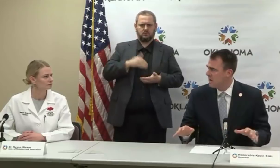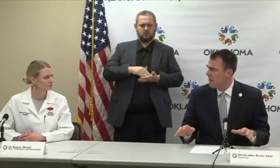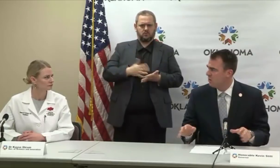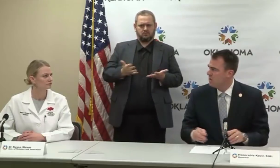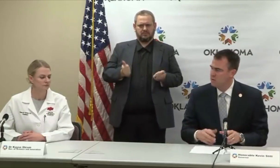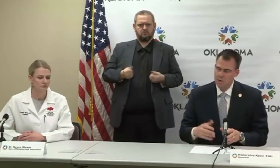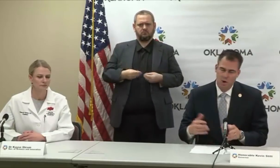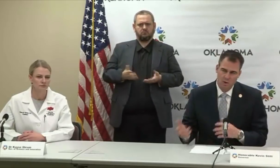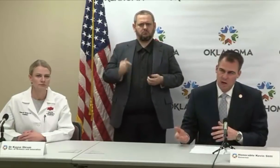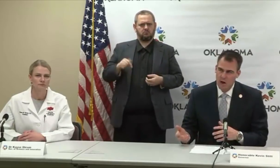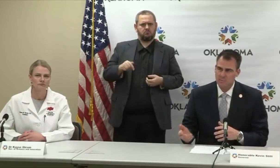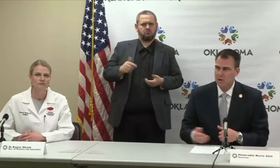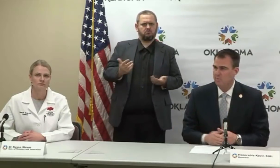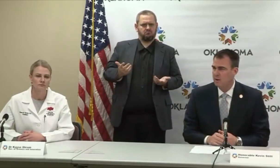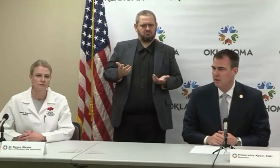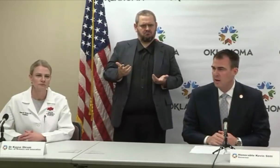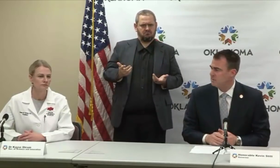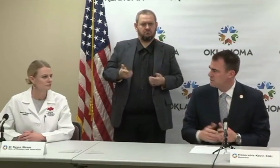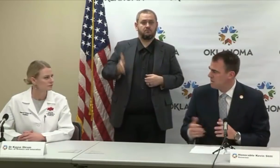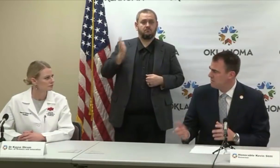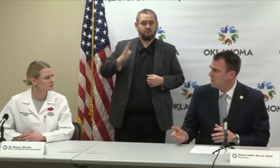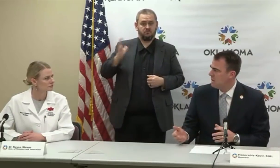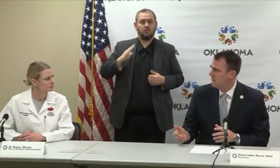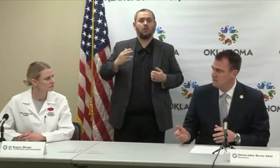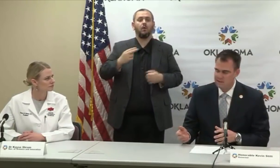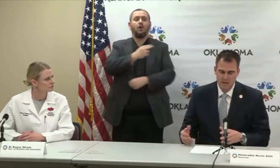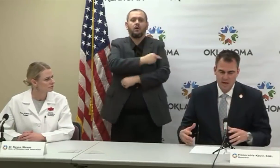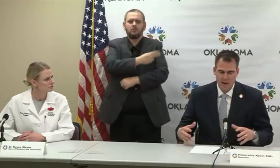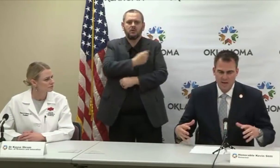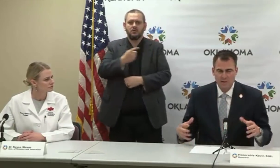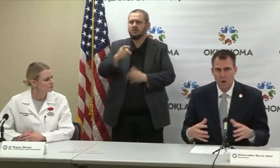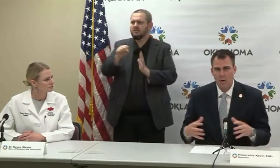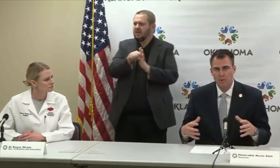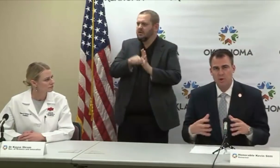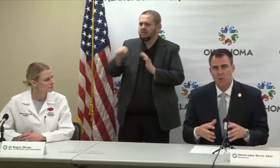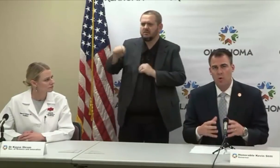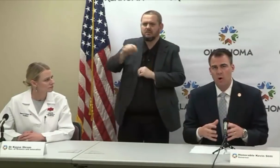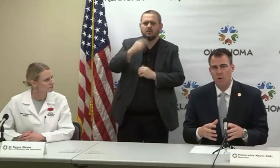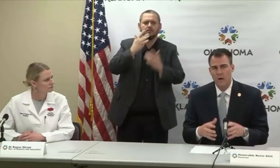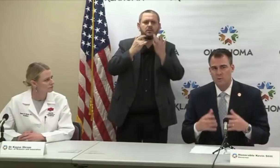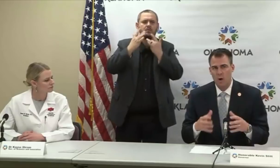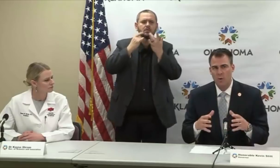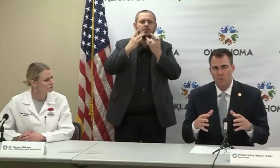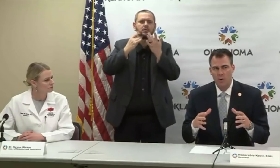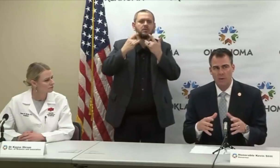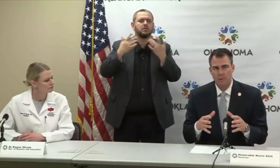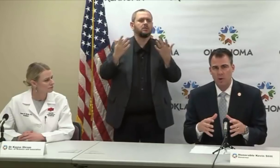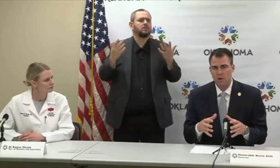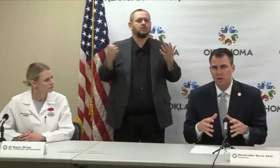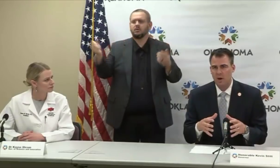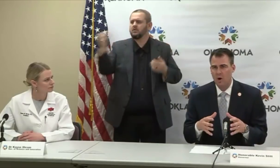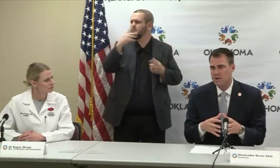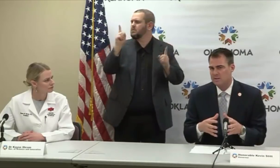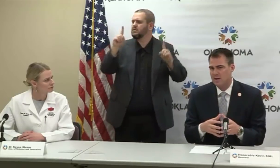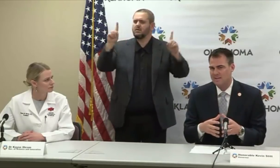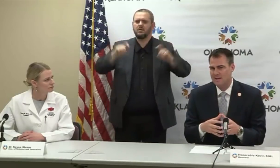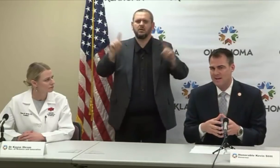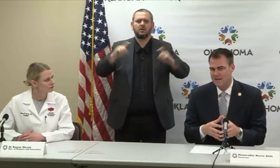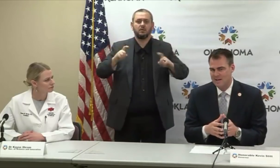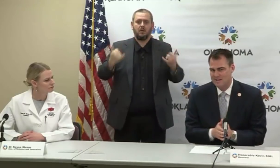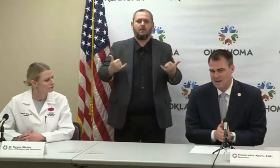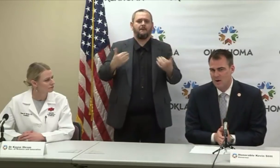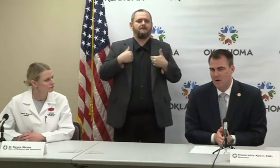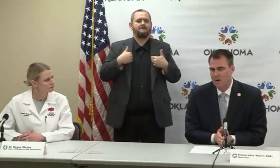would send out. The turn times could be up to seven days. And that's why it was so critical. That's why we were really pushing to get our test